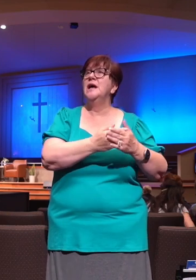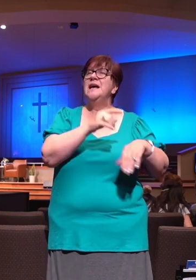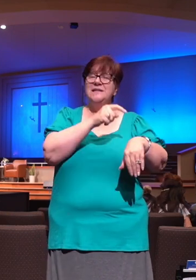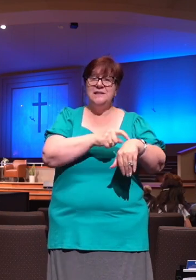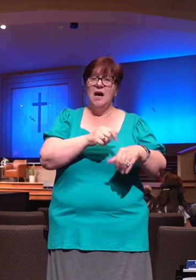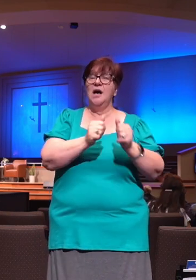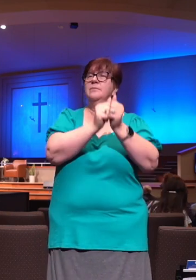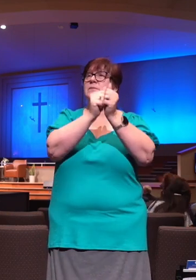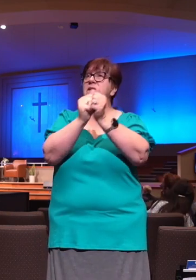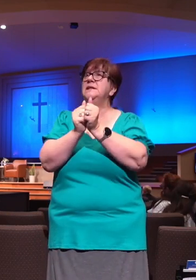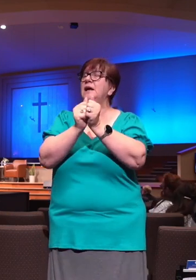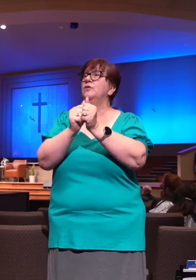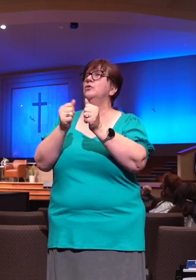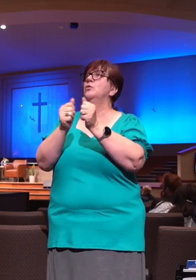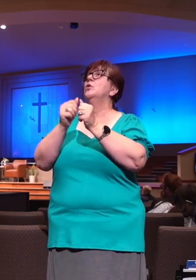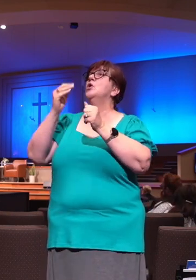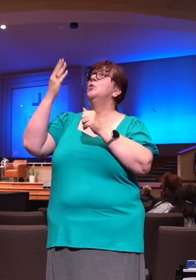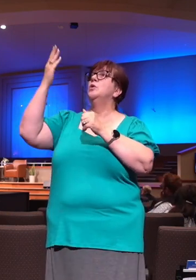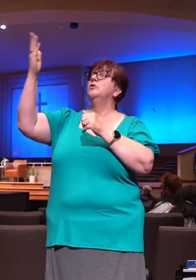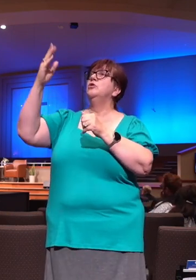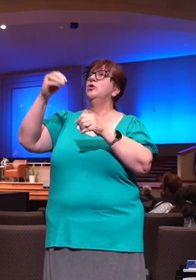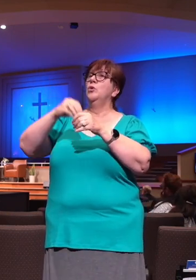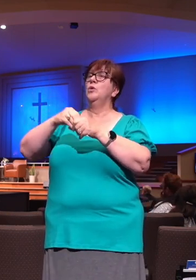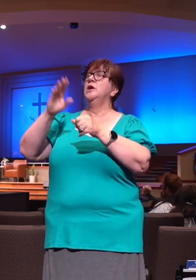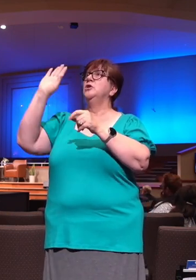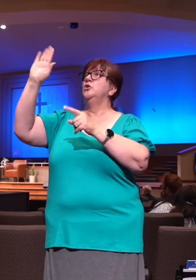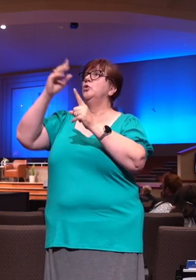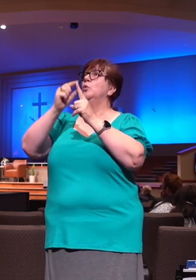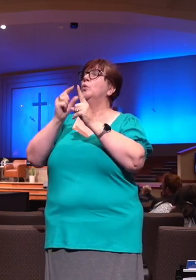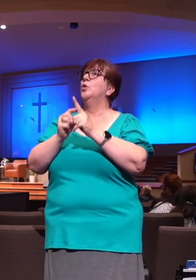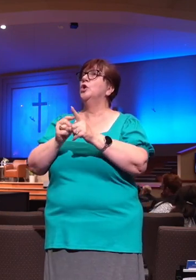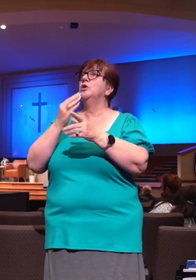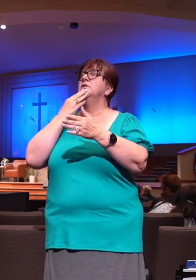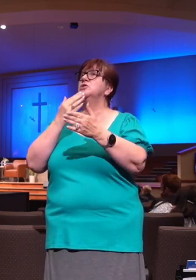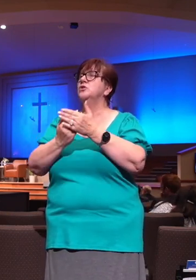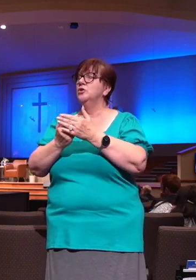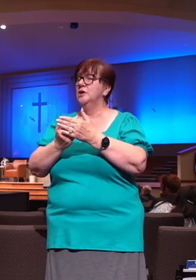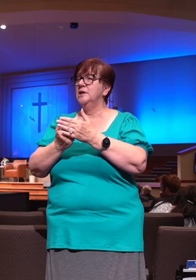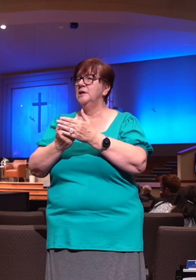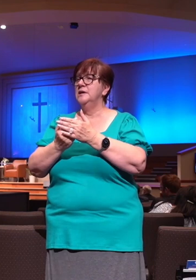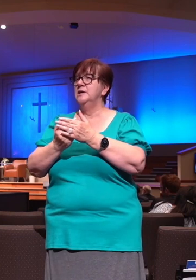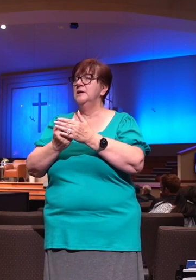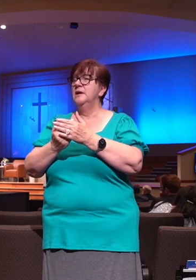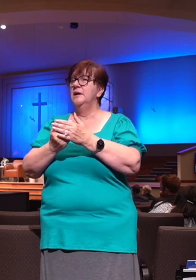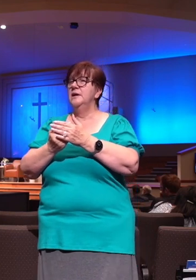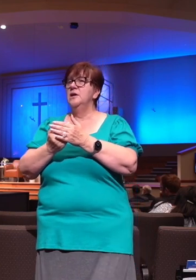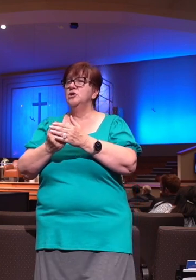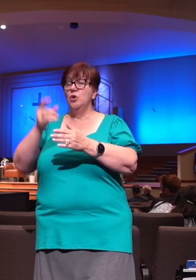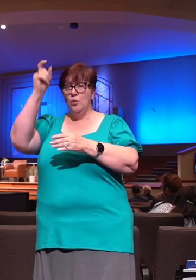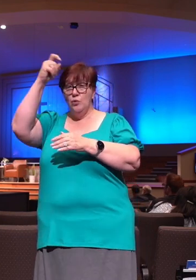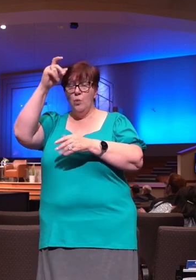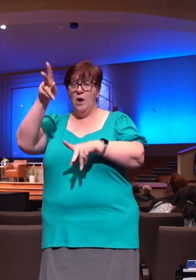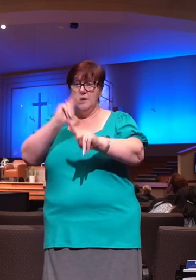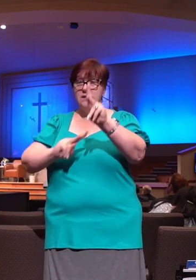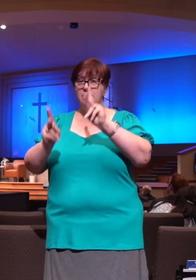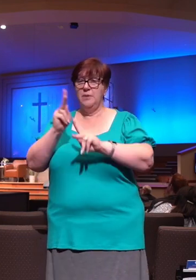this. So the wise, they run to God and they find satisfaction. But the